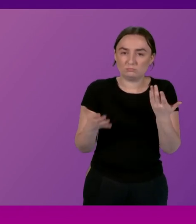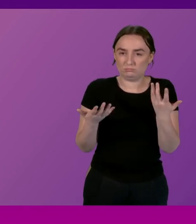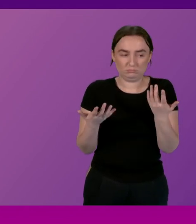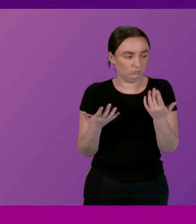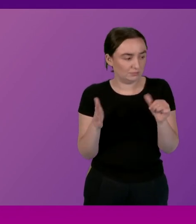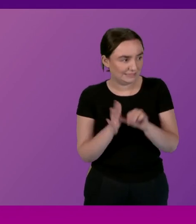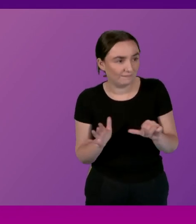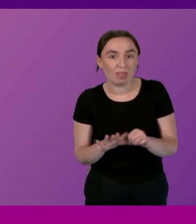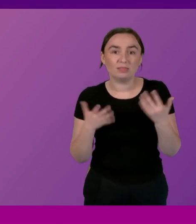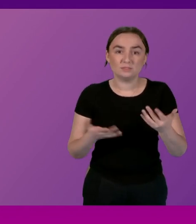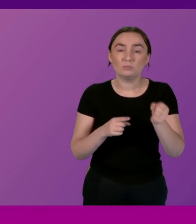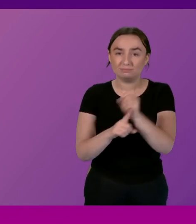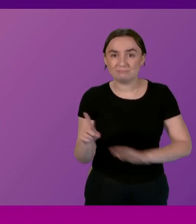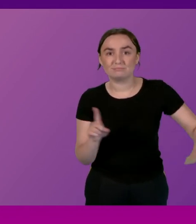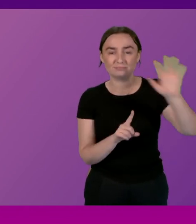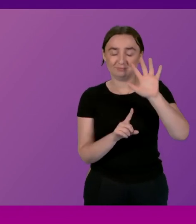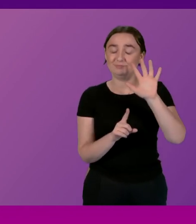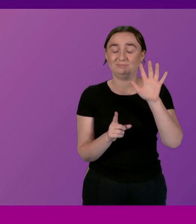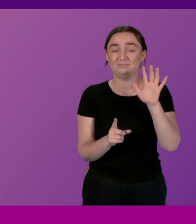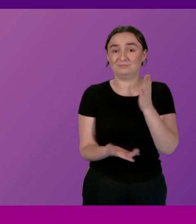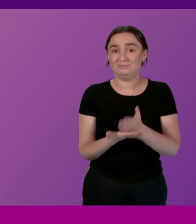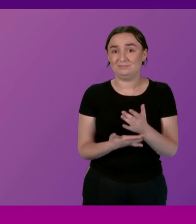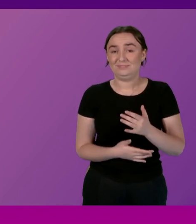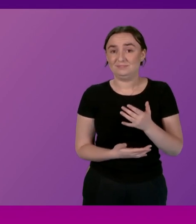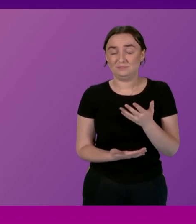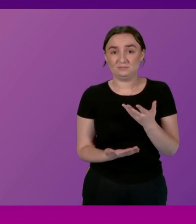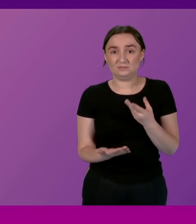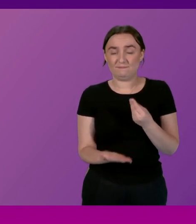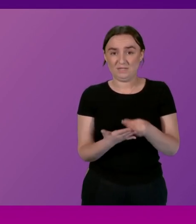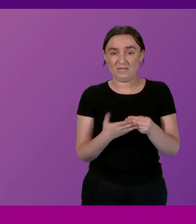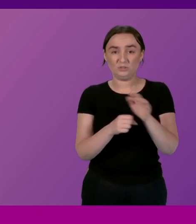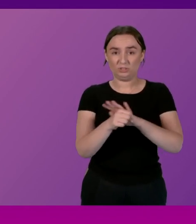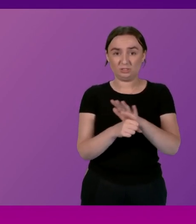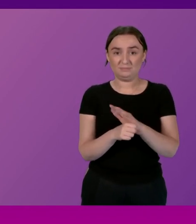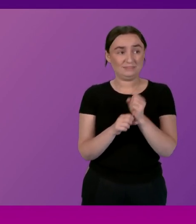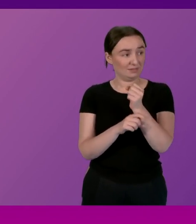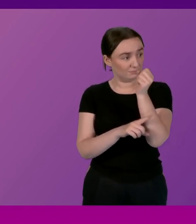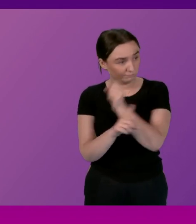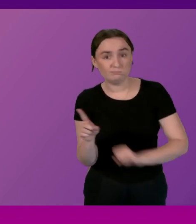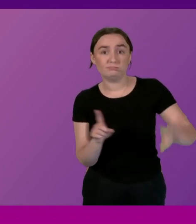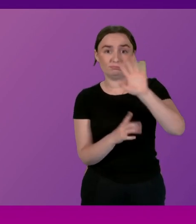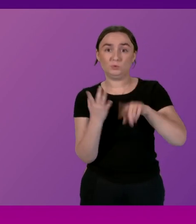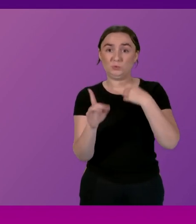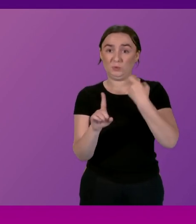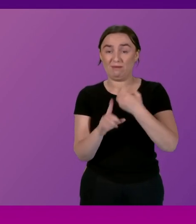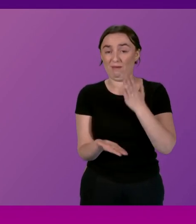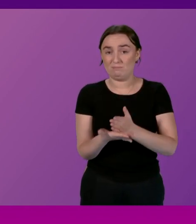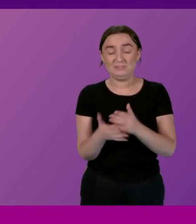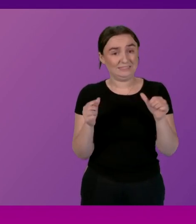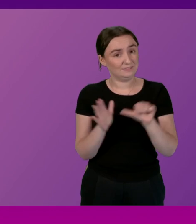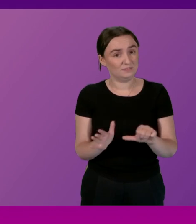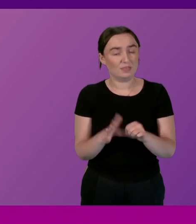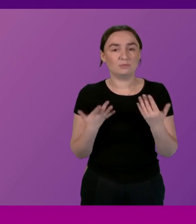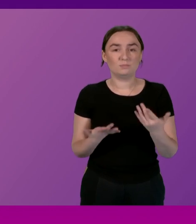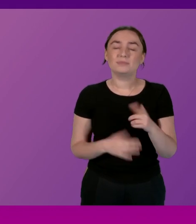circumstances are right across devolved governments so that is why I've asked the cabinet and again the deputy first